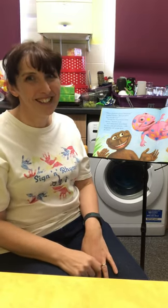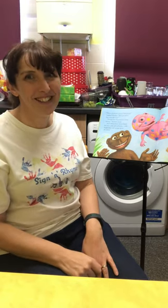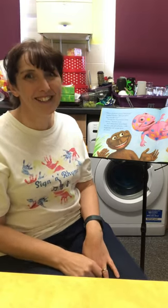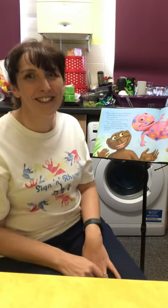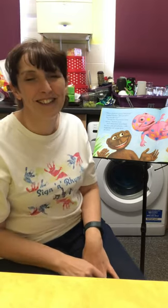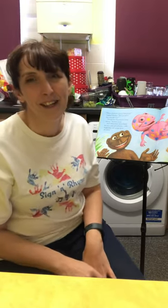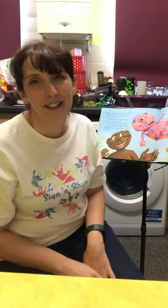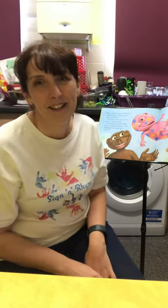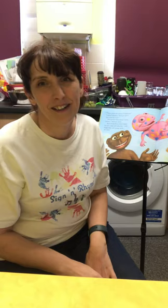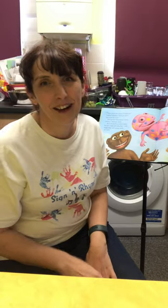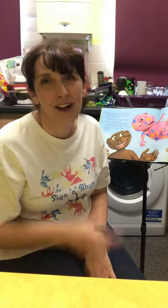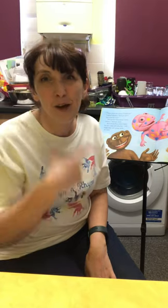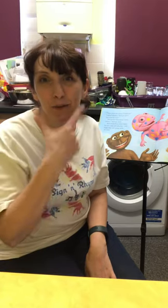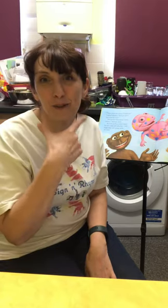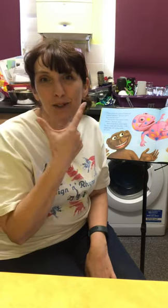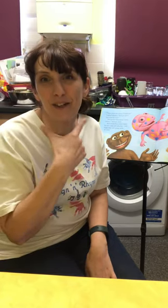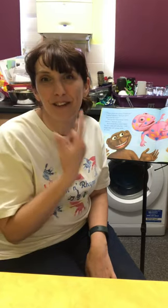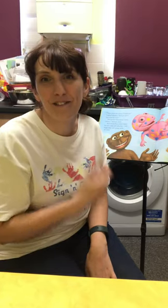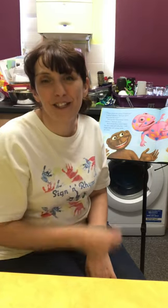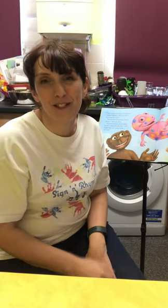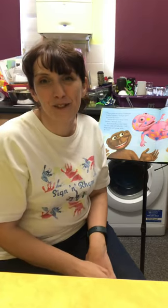I hope you enjoyed that funny story.